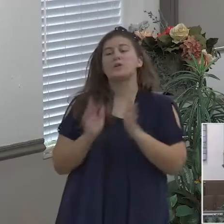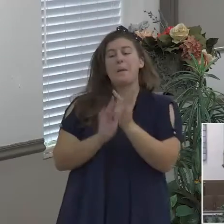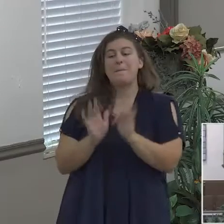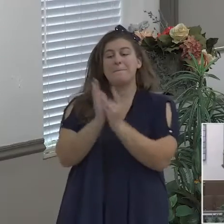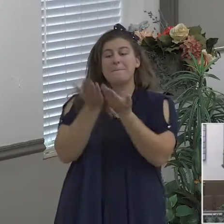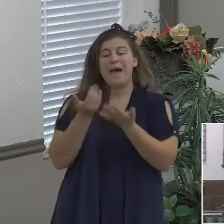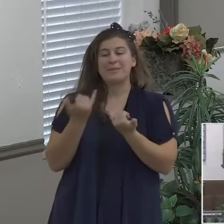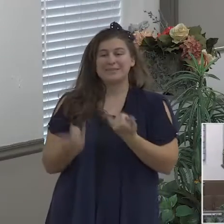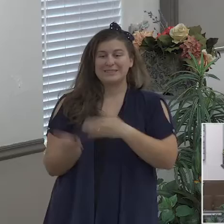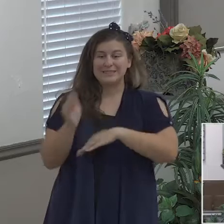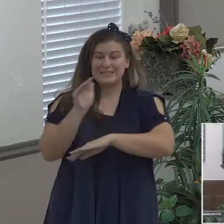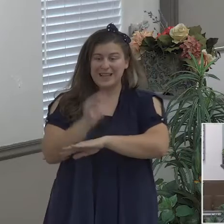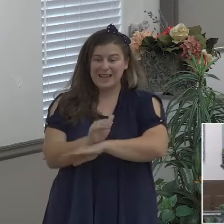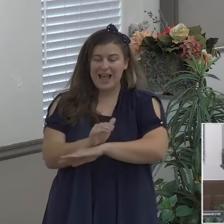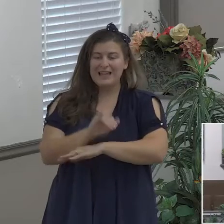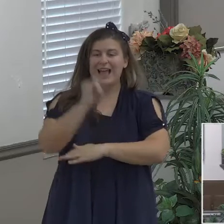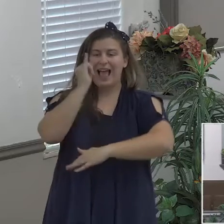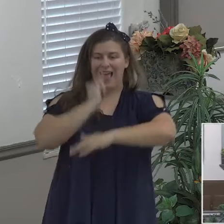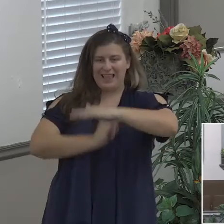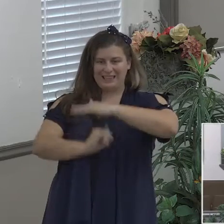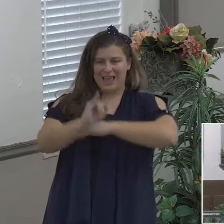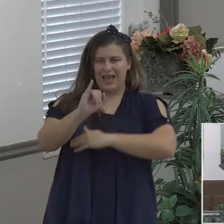Isaiah chapter number 26